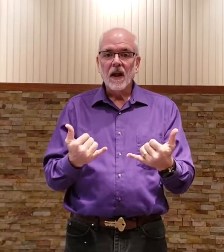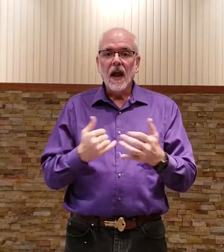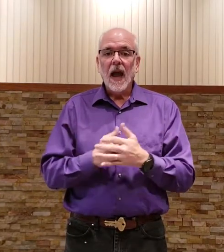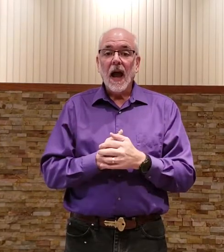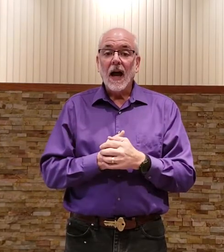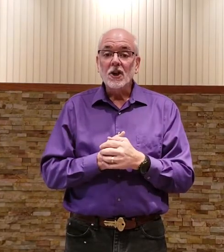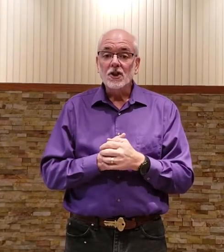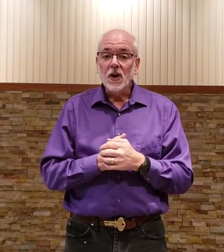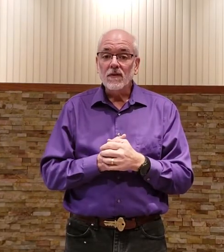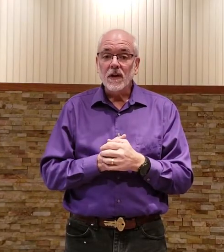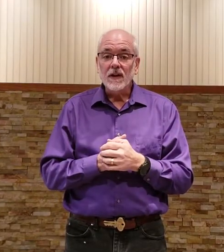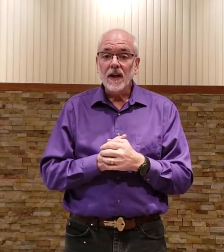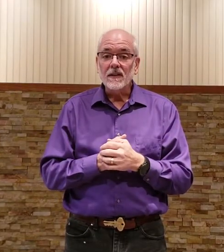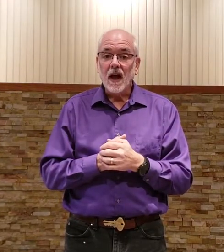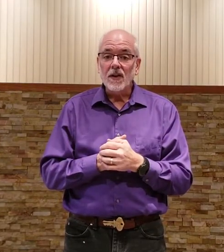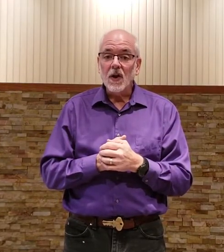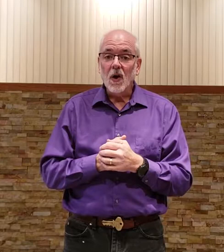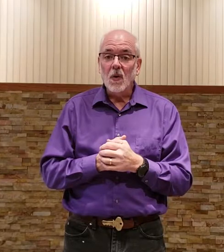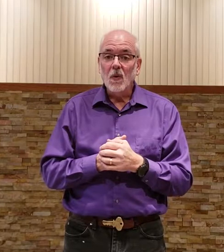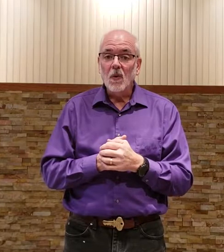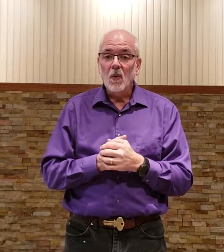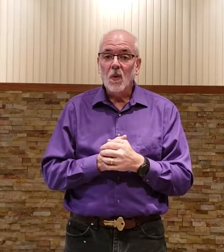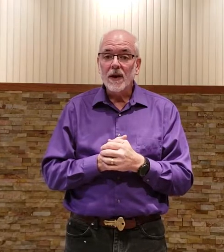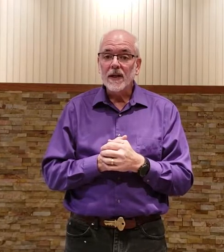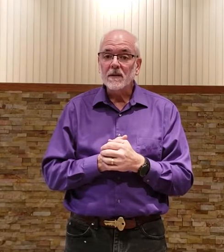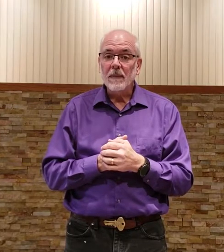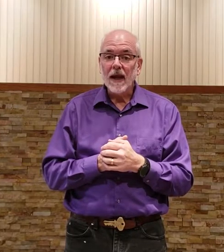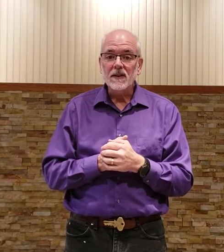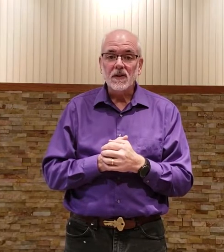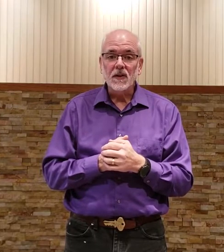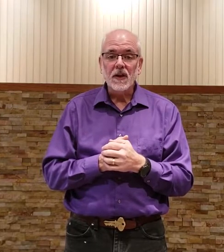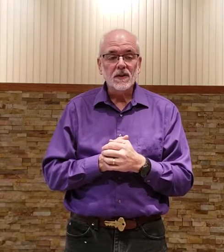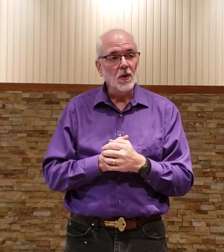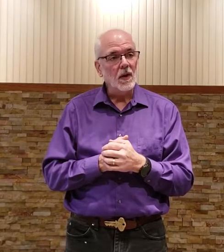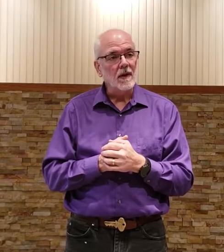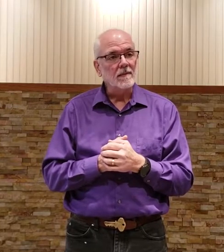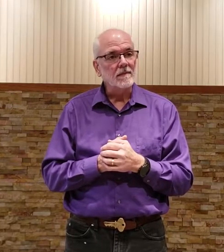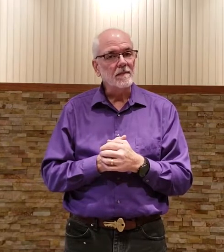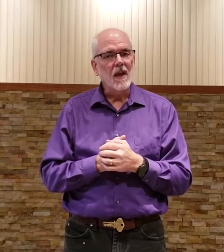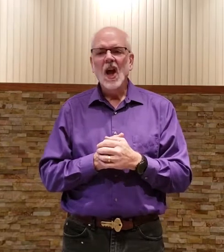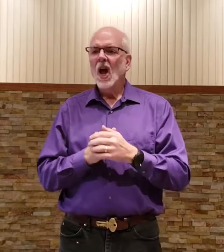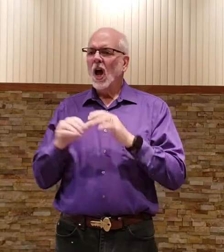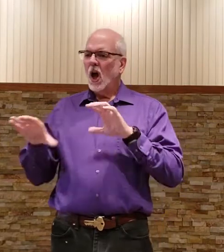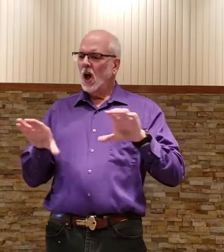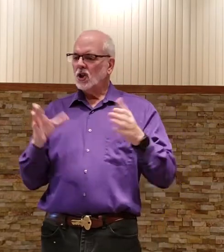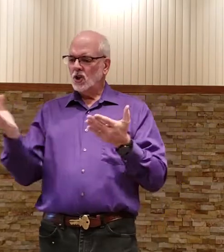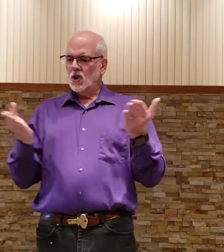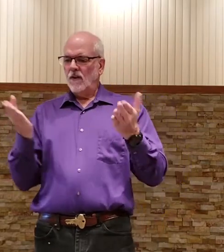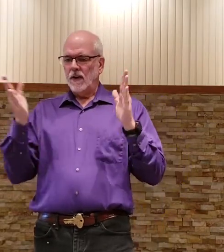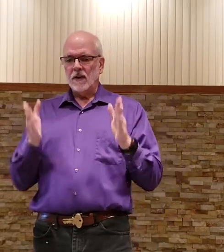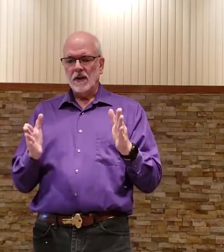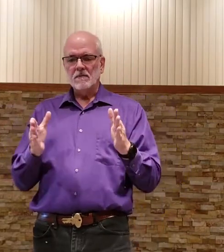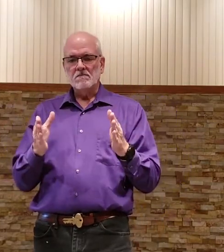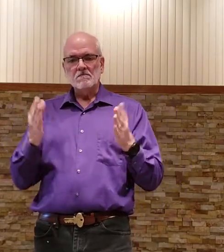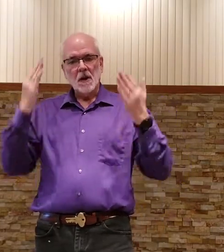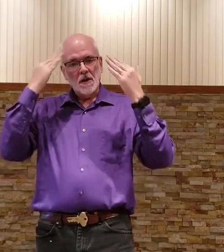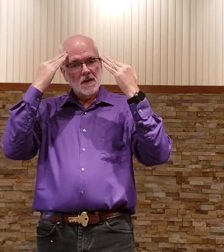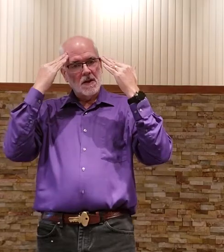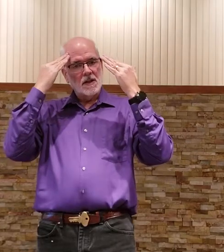a servant does not know what his master is doing a servant does